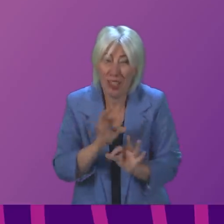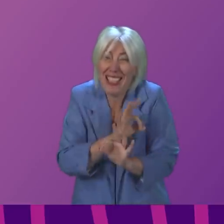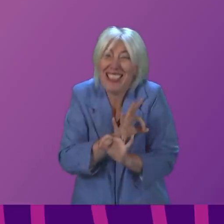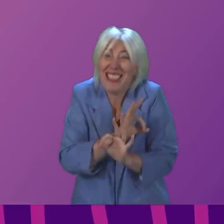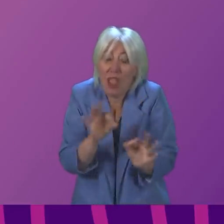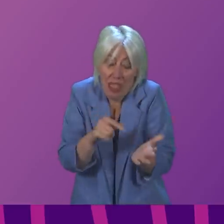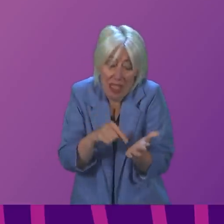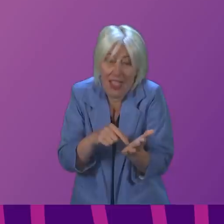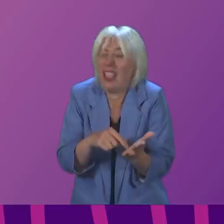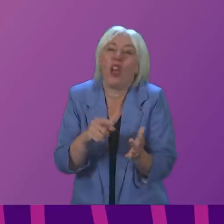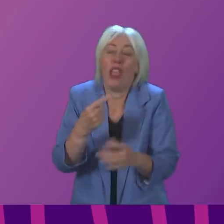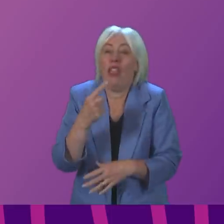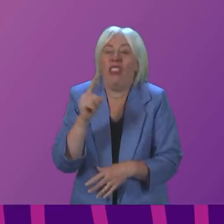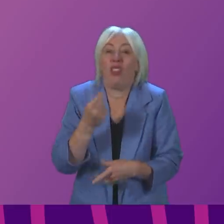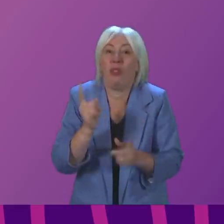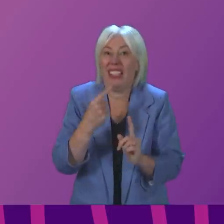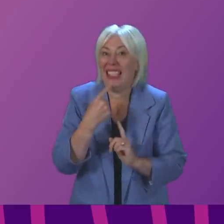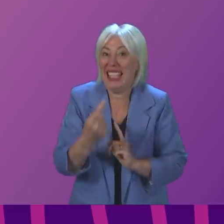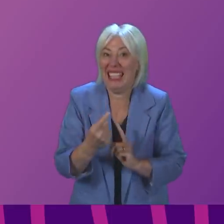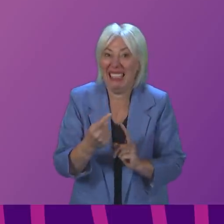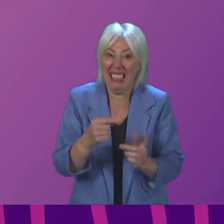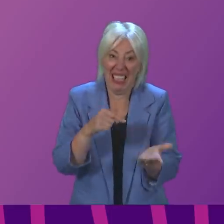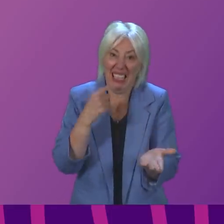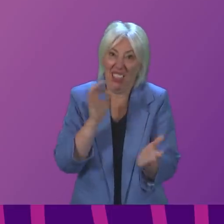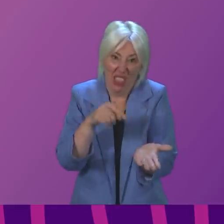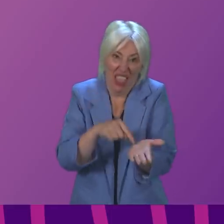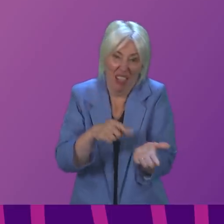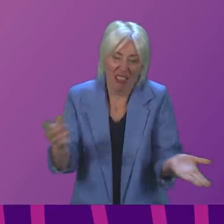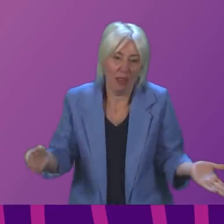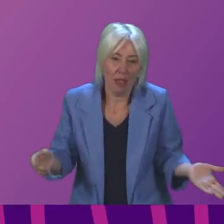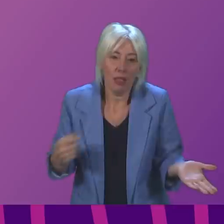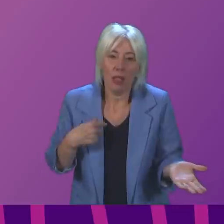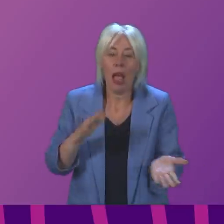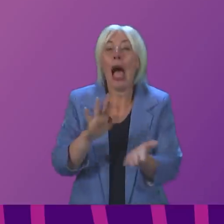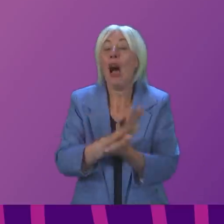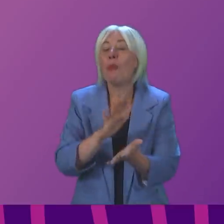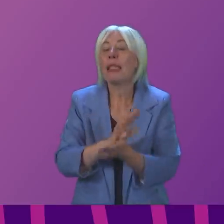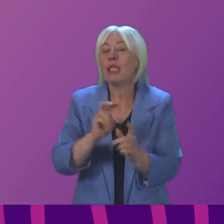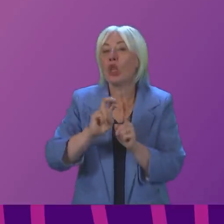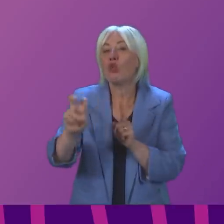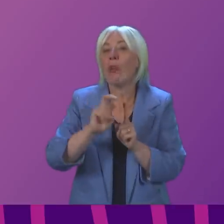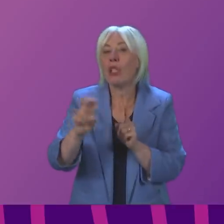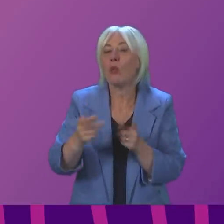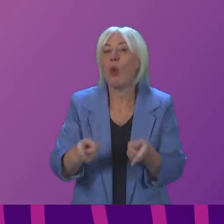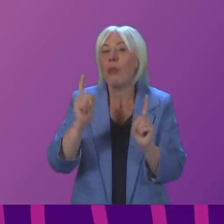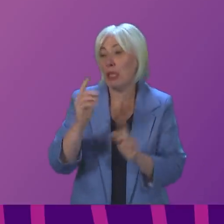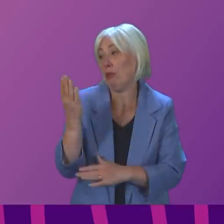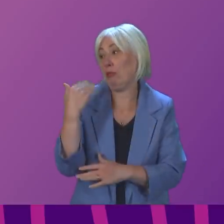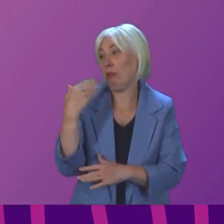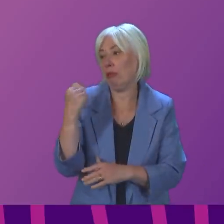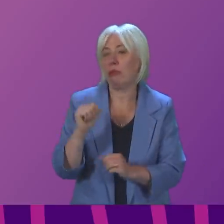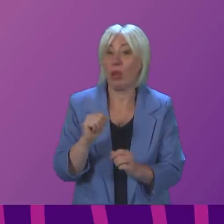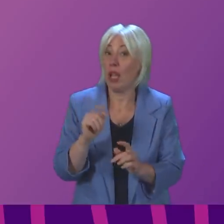nothing that she is suggesting that it does. I was pleased to hear from the Transport Minister earlier who,